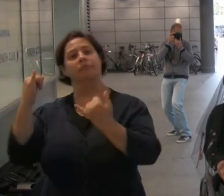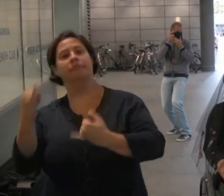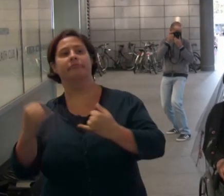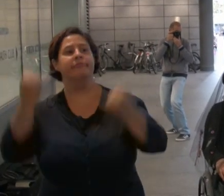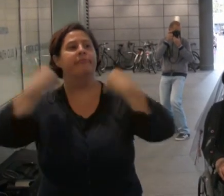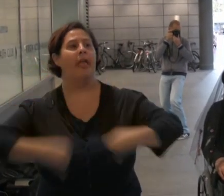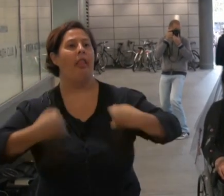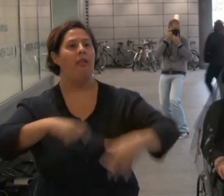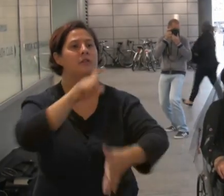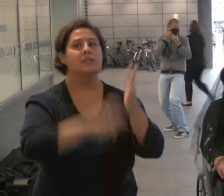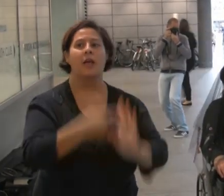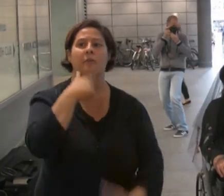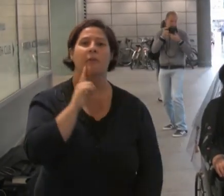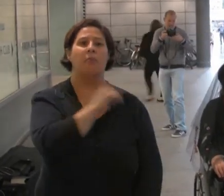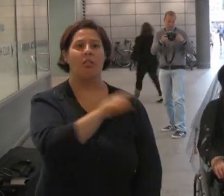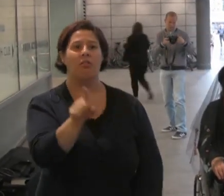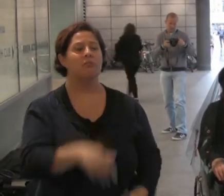and disabled people instead.